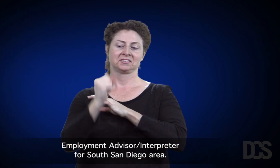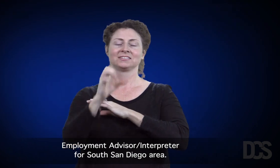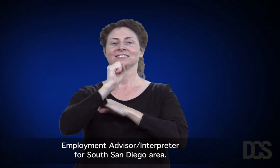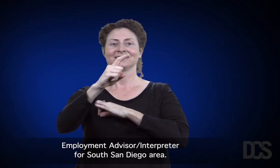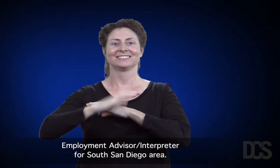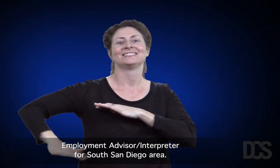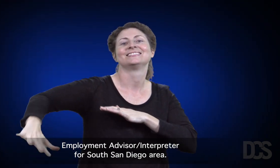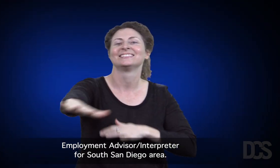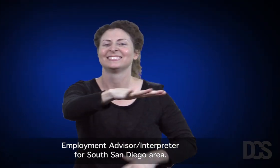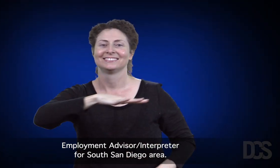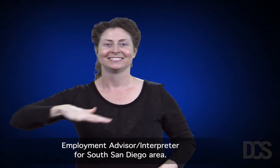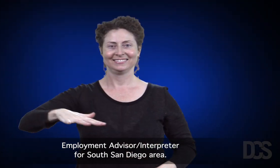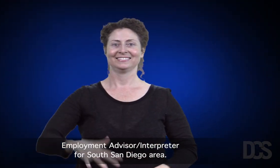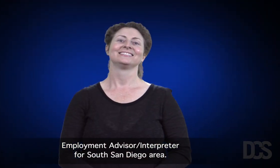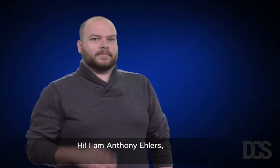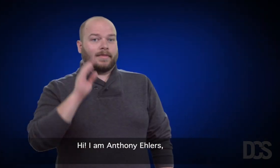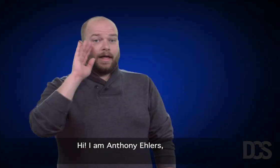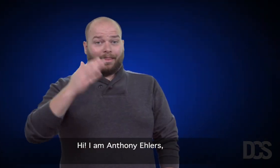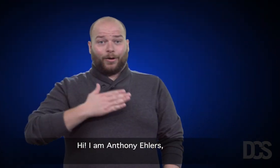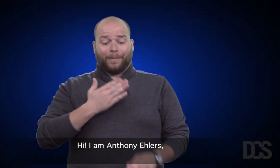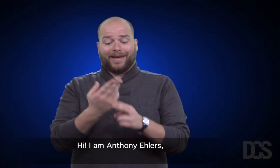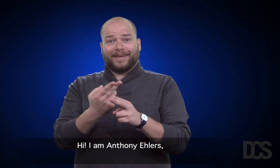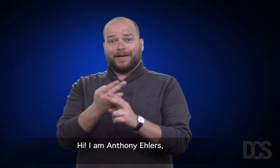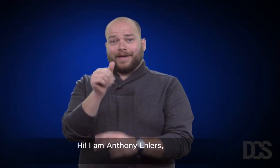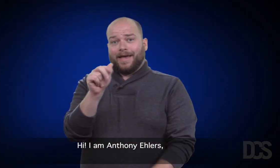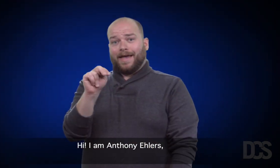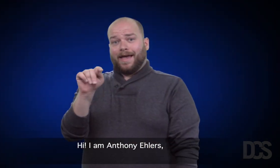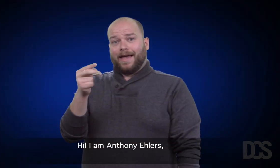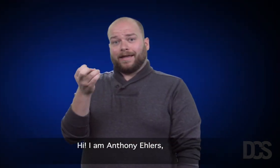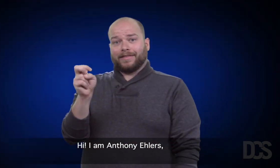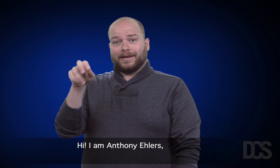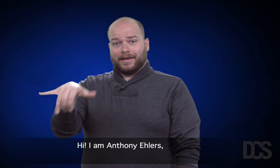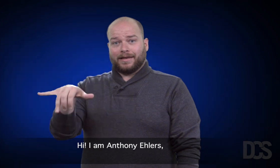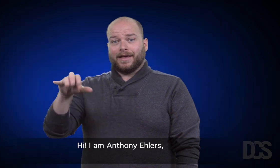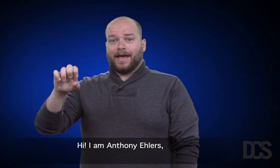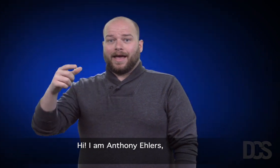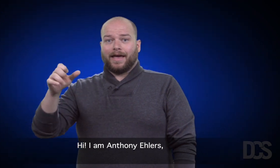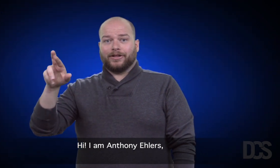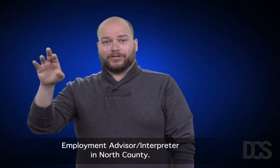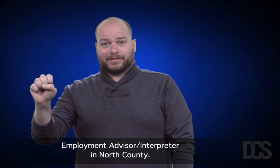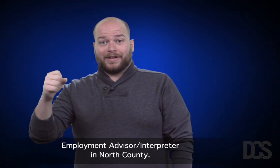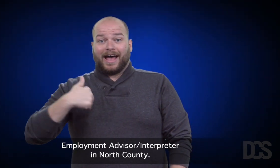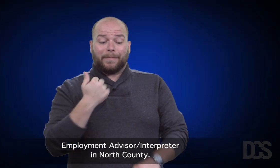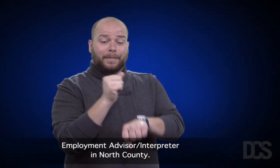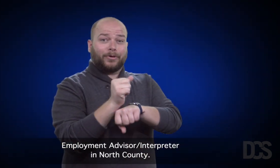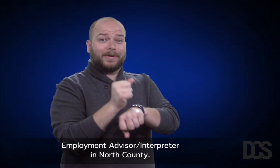Diego area. Hi, I am Anthony Ehlers, Employment Advisor